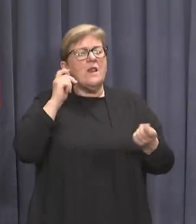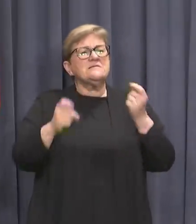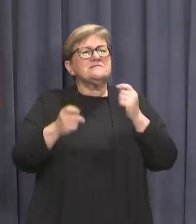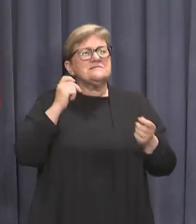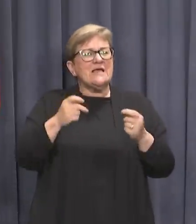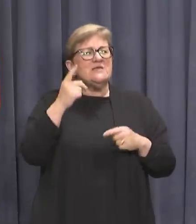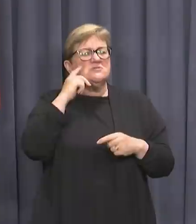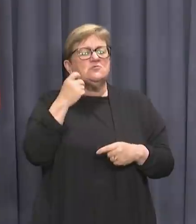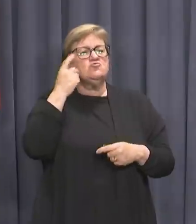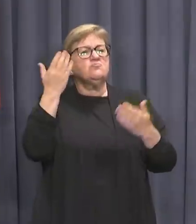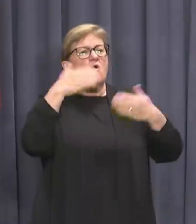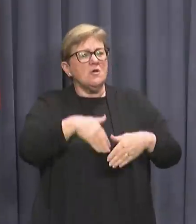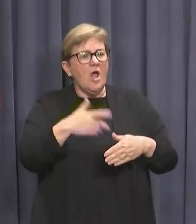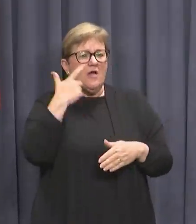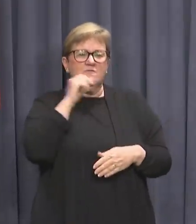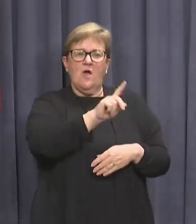completed tomorrow night.